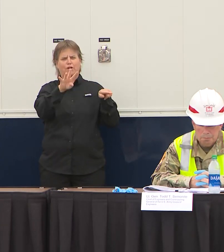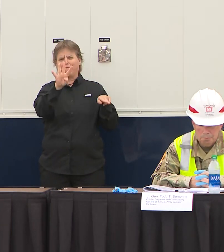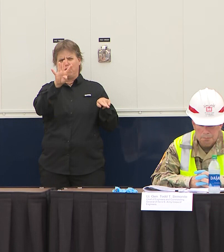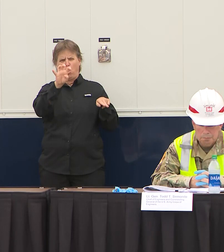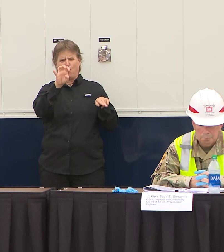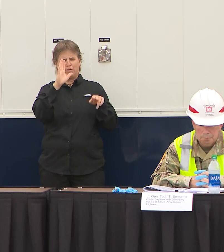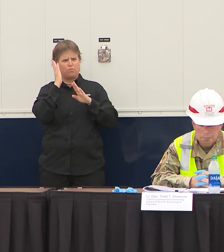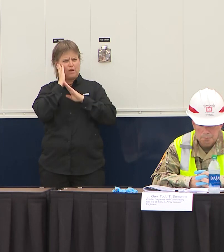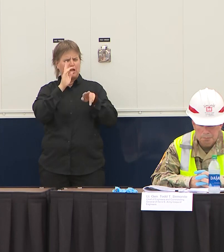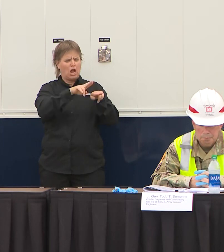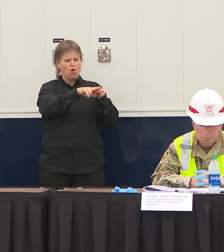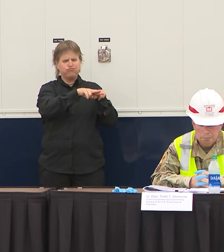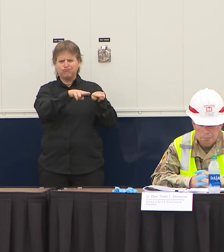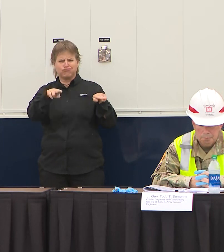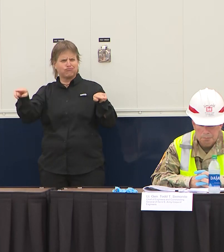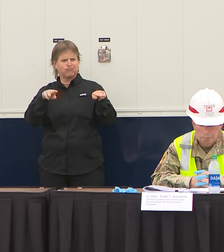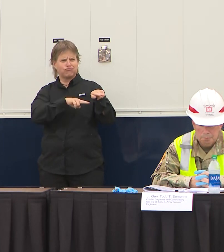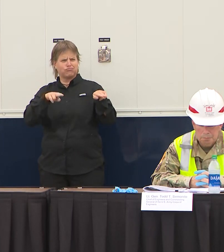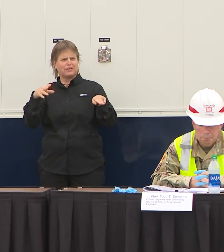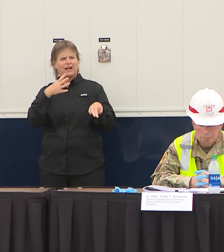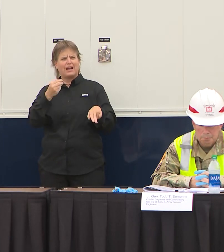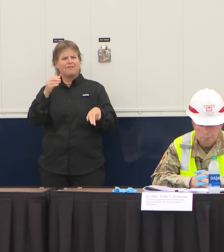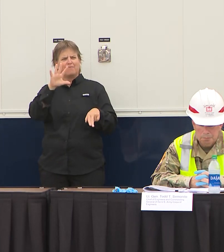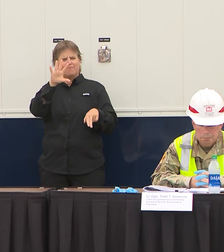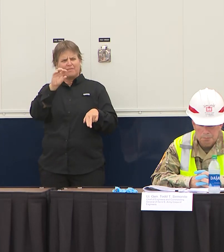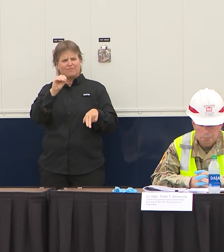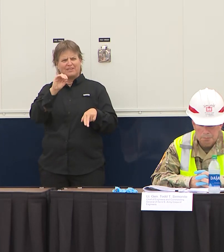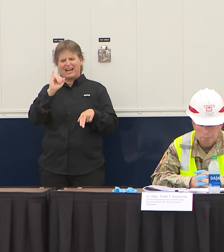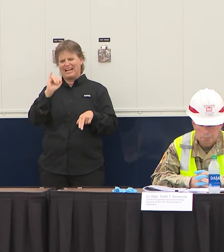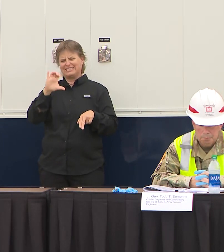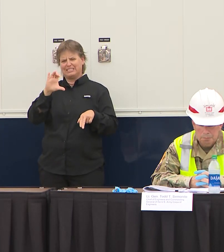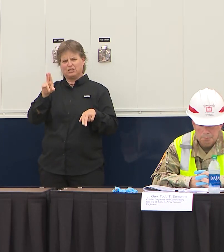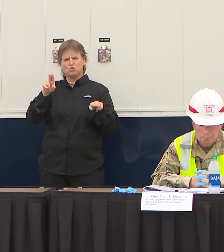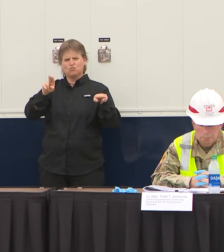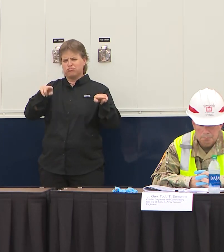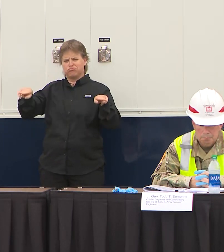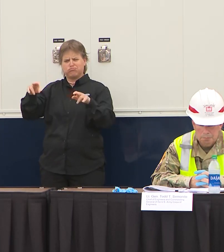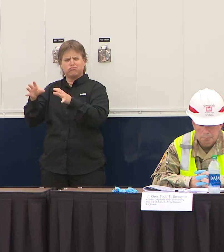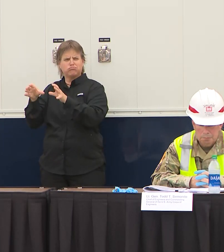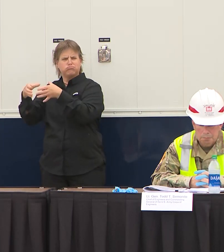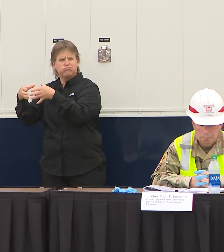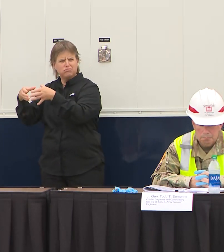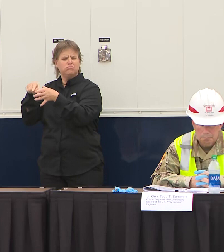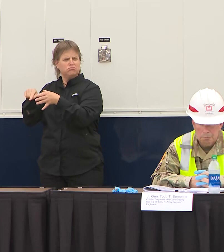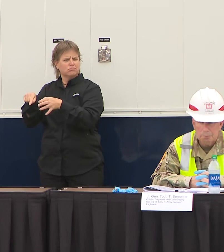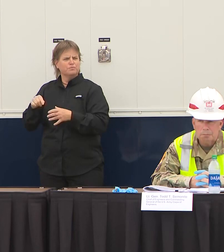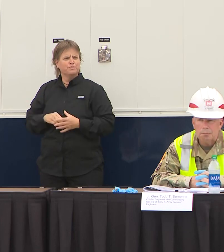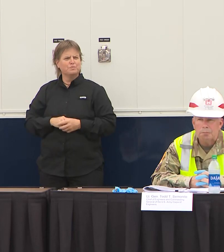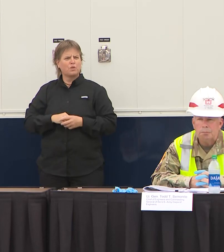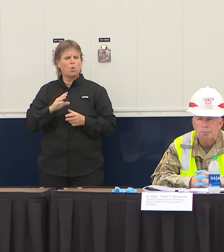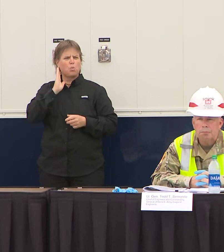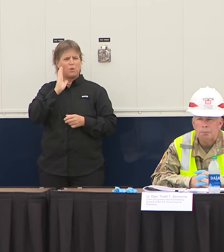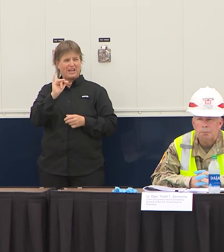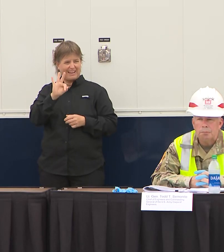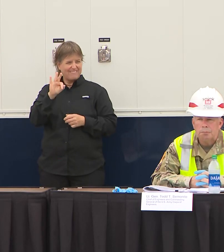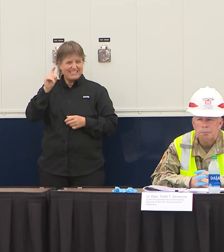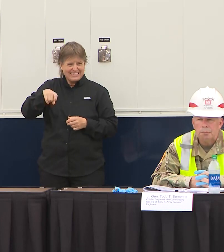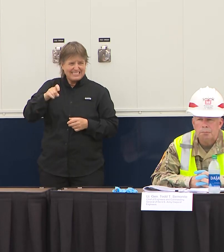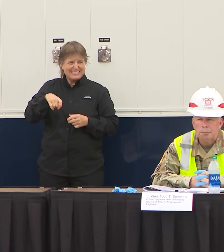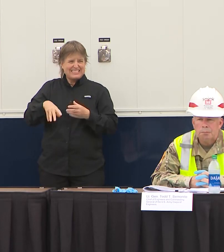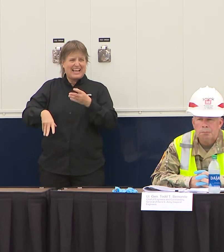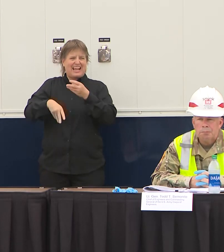the hospital will cover 500,000 square feet will be able to scale up to a thousand beds if the need is there